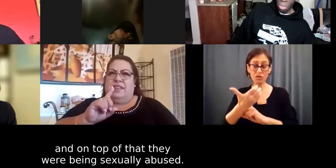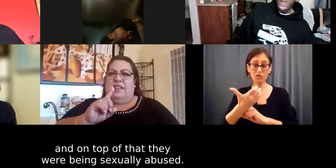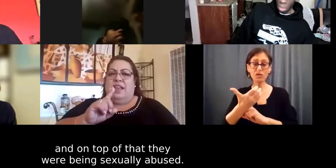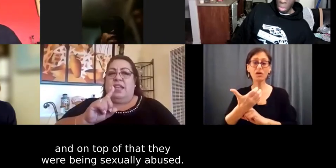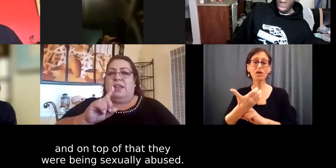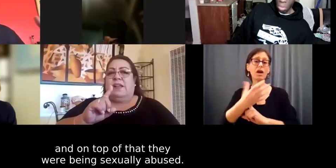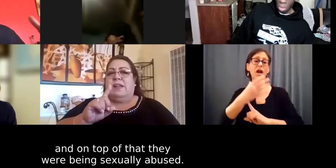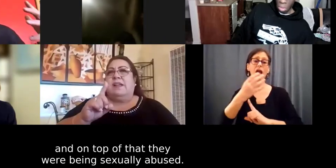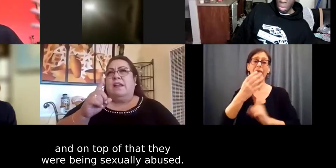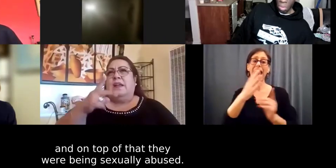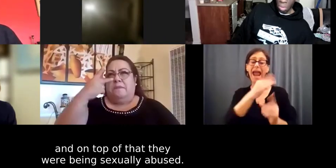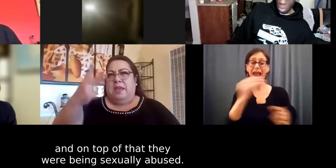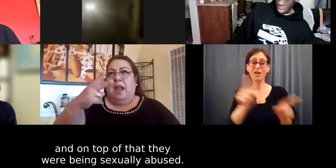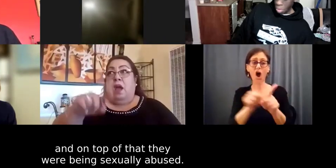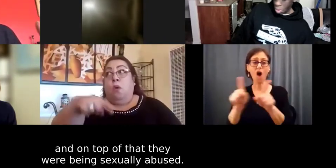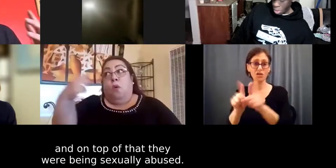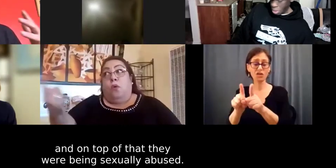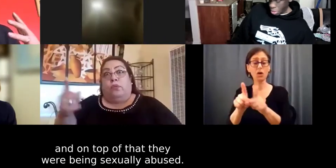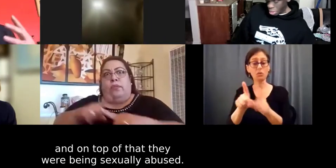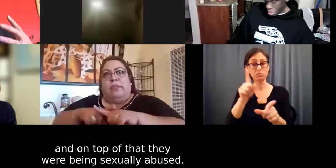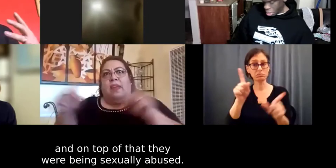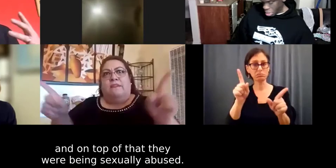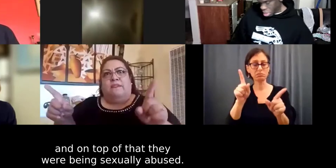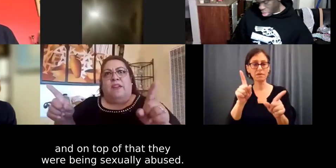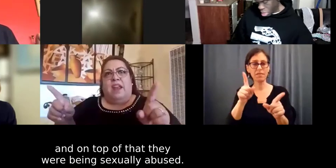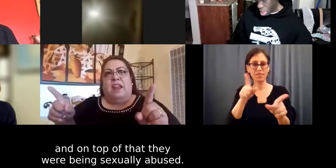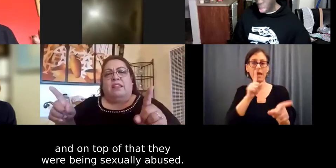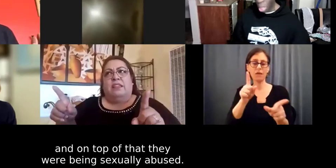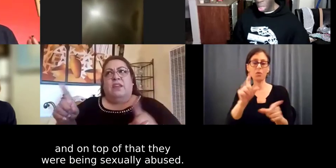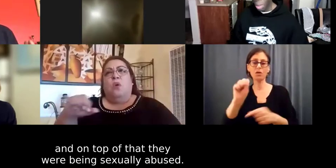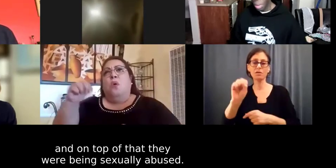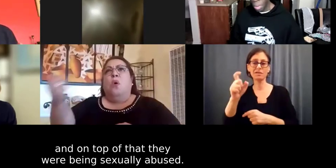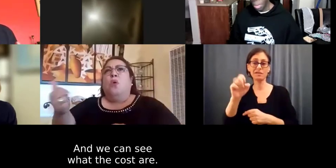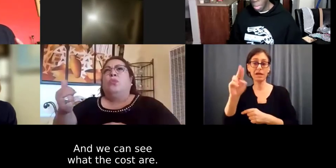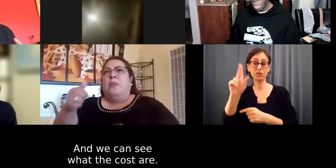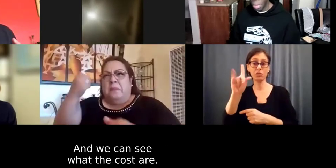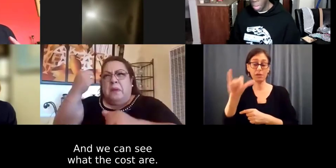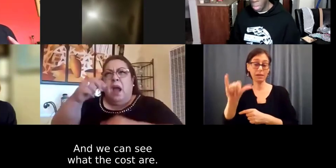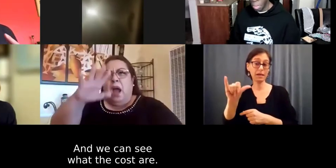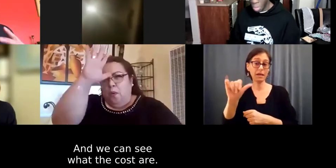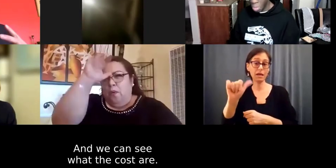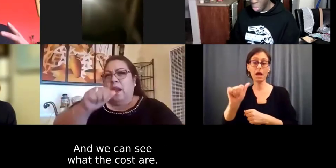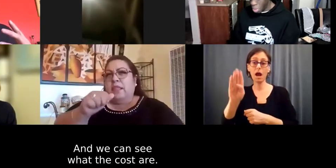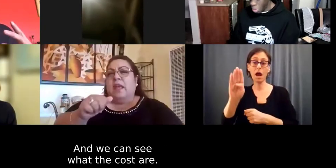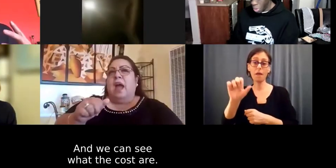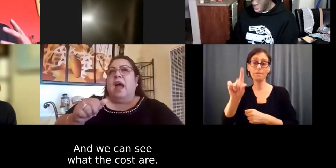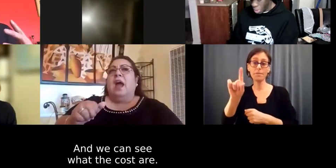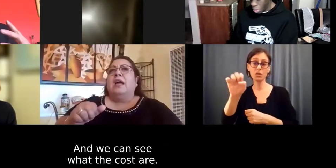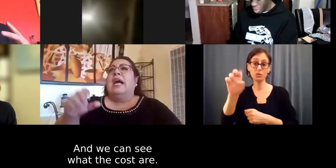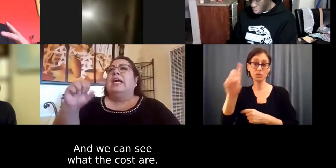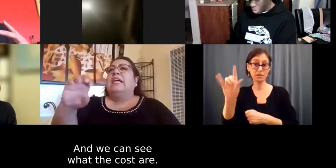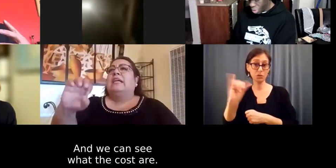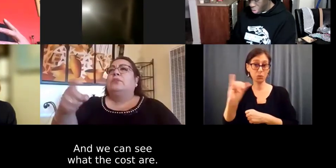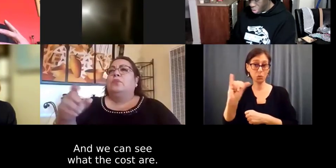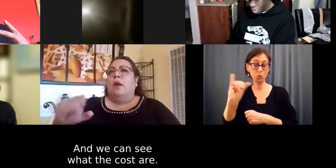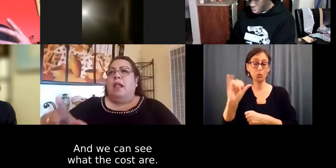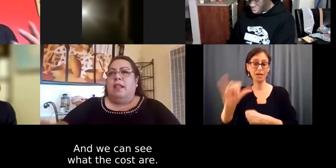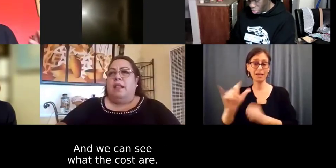on top of the fact that you literally had, they were being sexually abused. And I think that